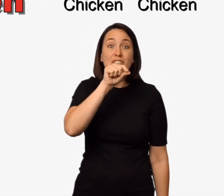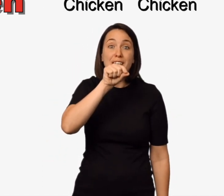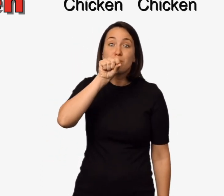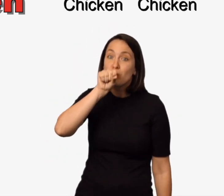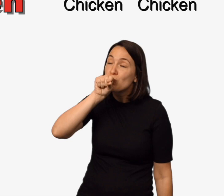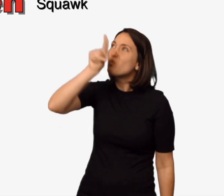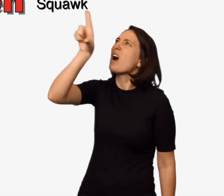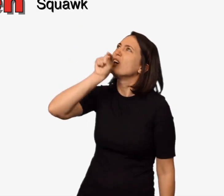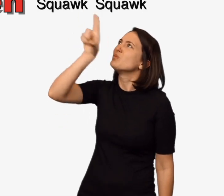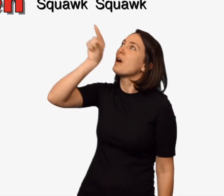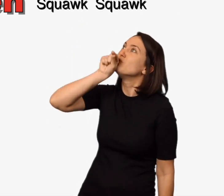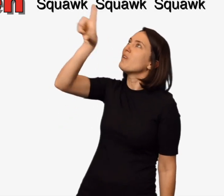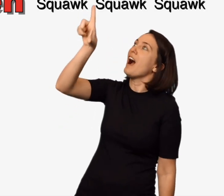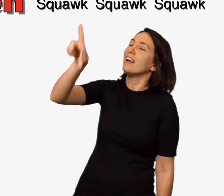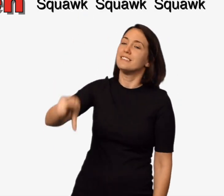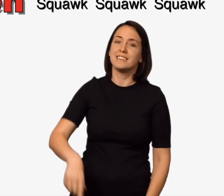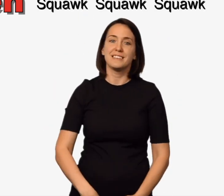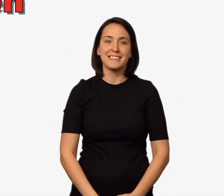Chicken Squawk, squawk, squawk